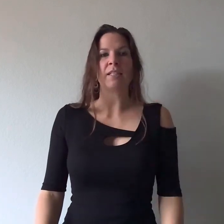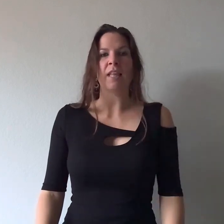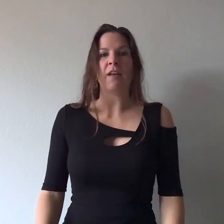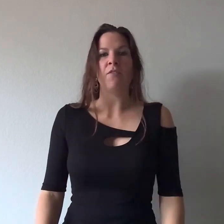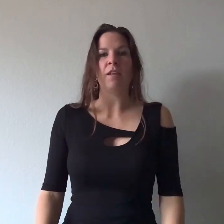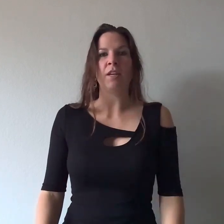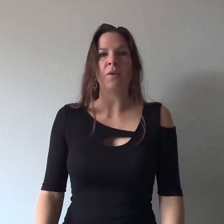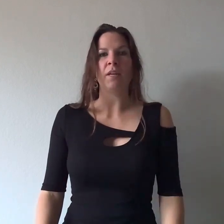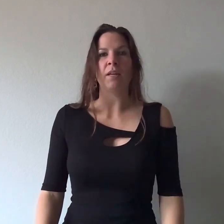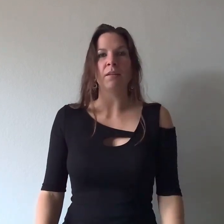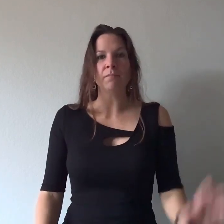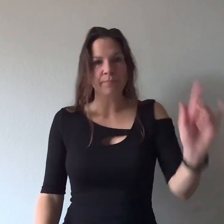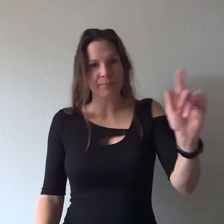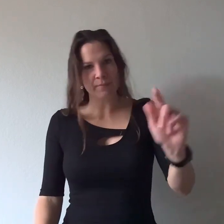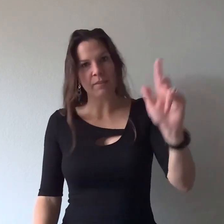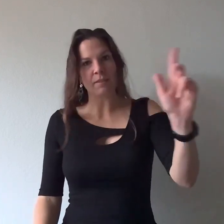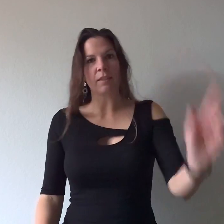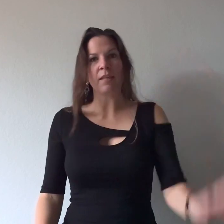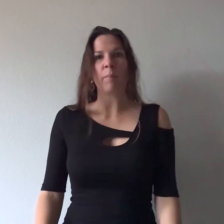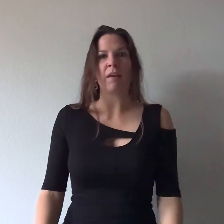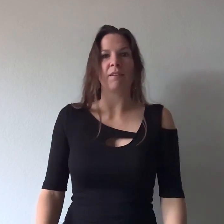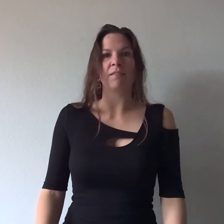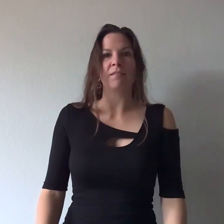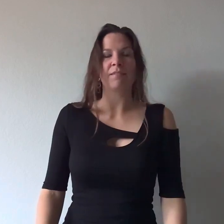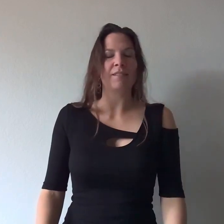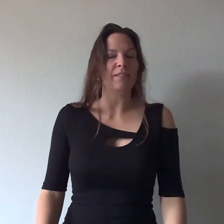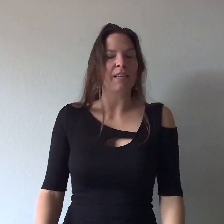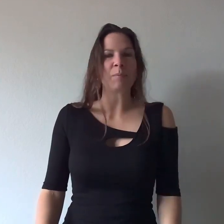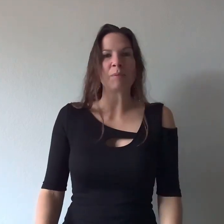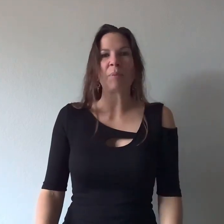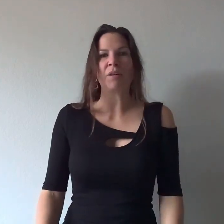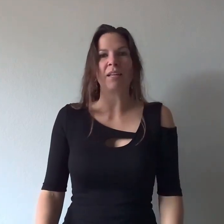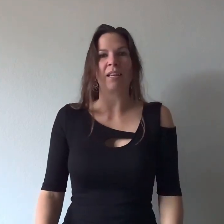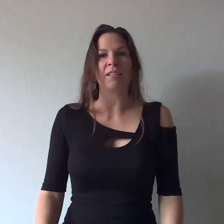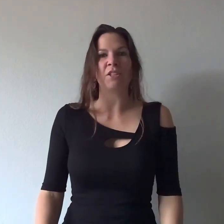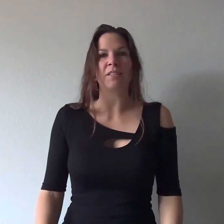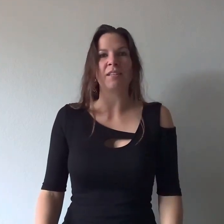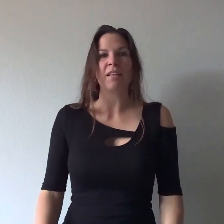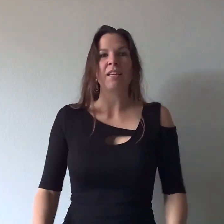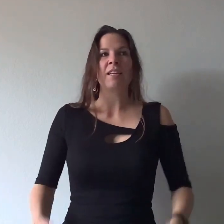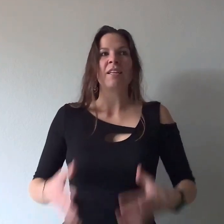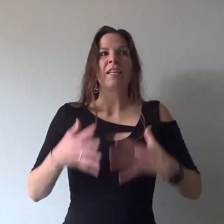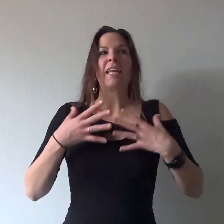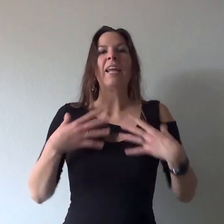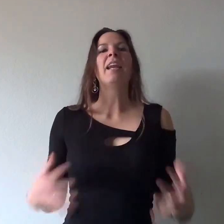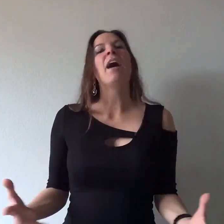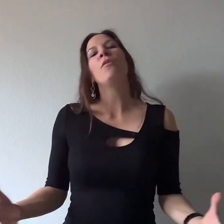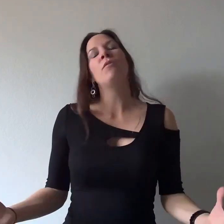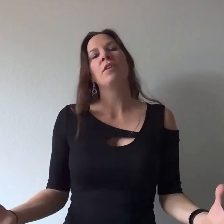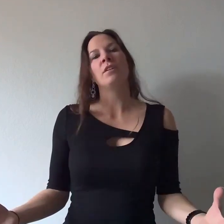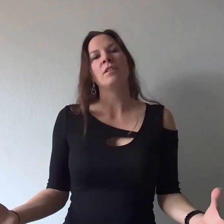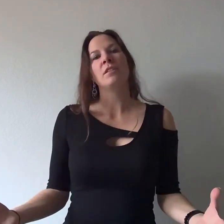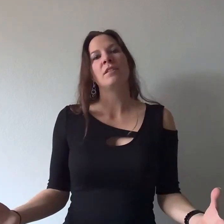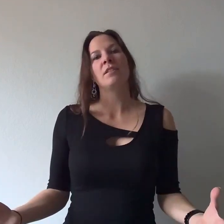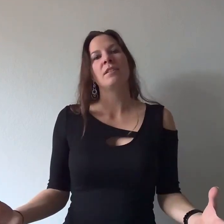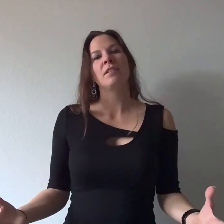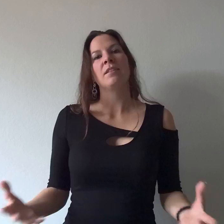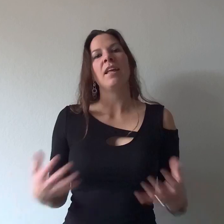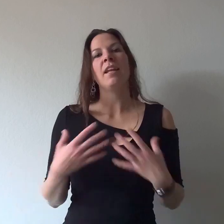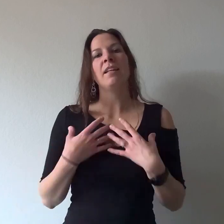a live video here delete button it's the same as burning it just get it out first let it